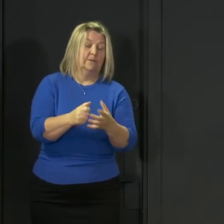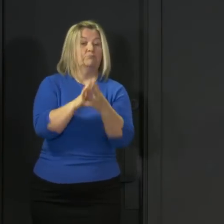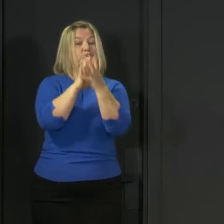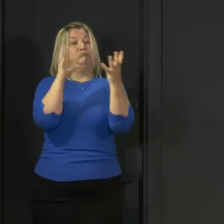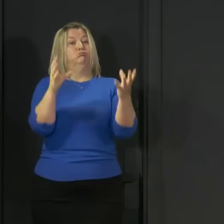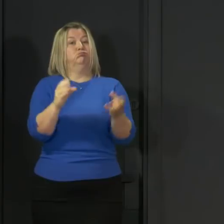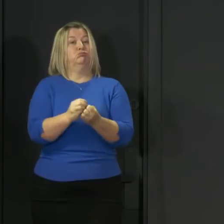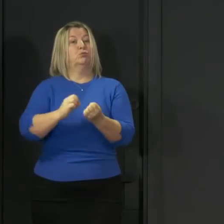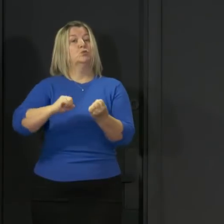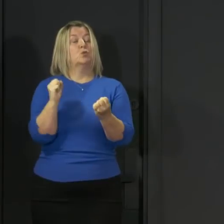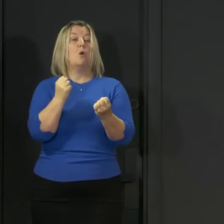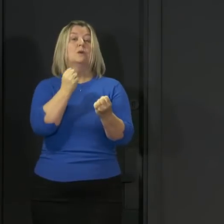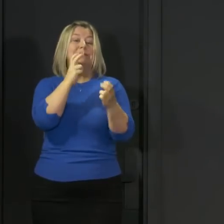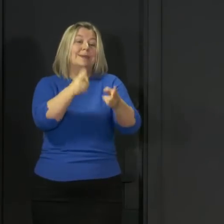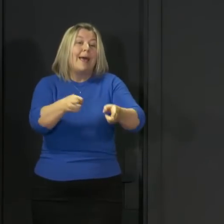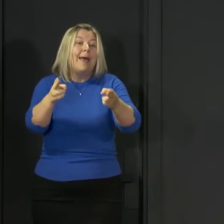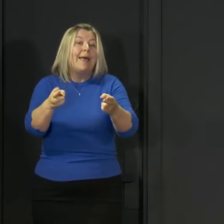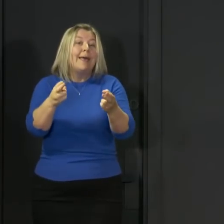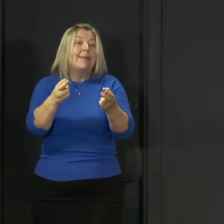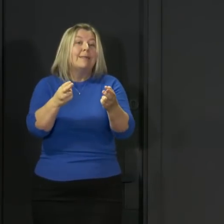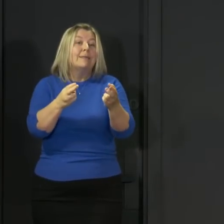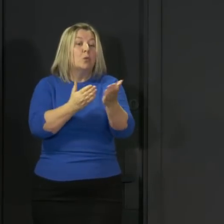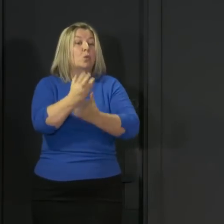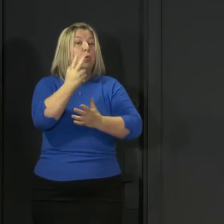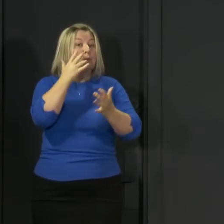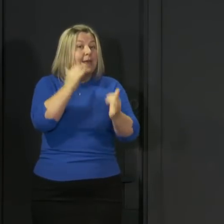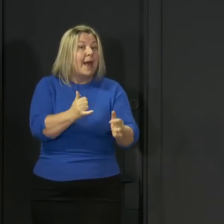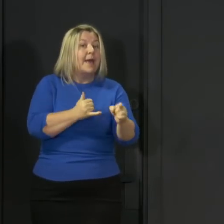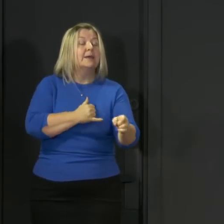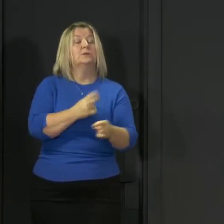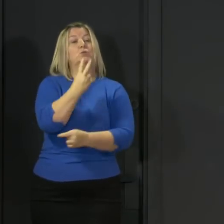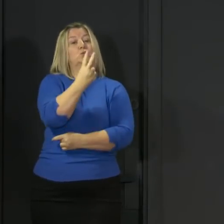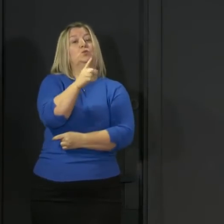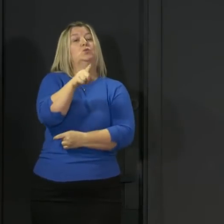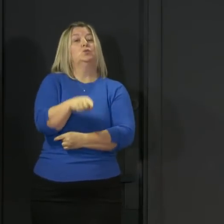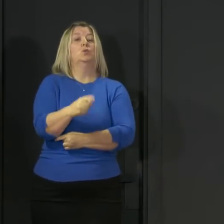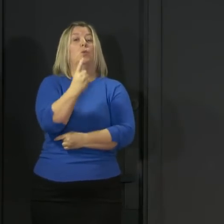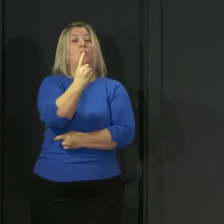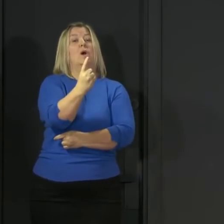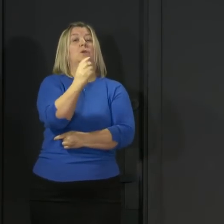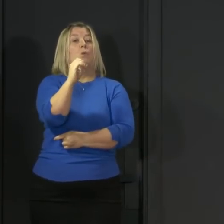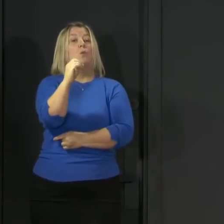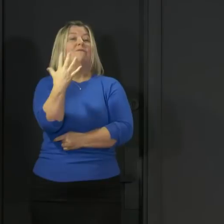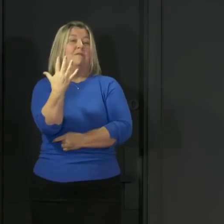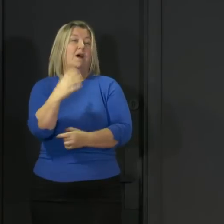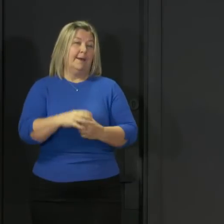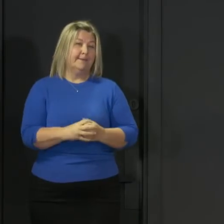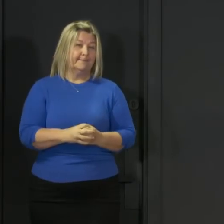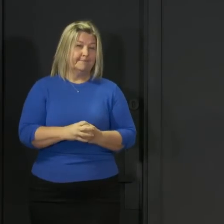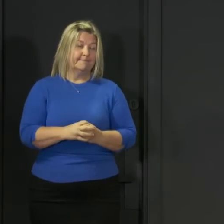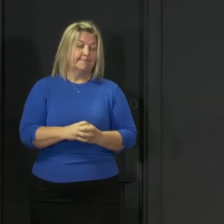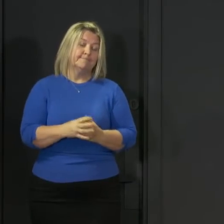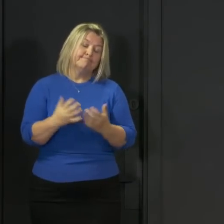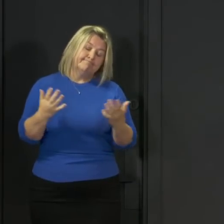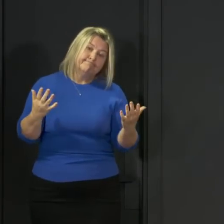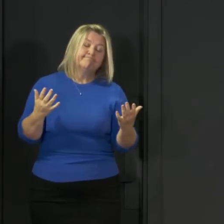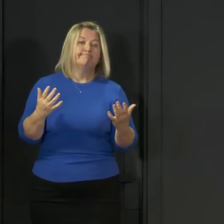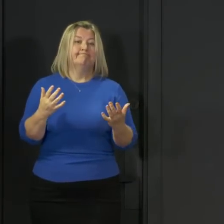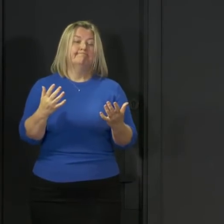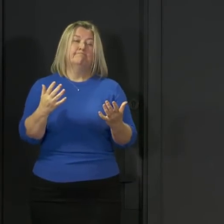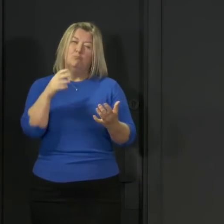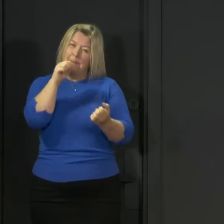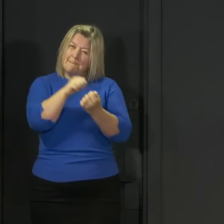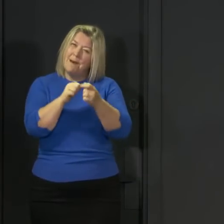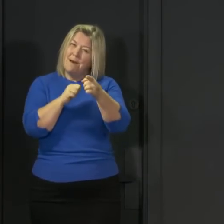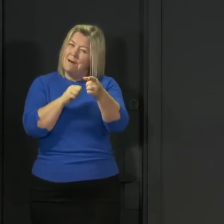in Scotland under that measurement to 2,105. I should, of course, inject some caution